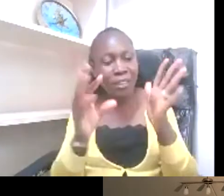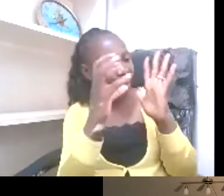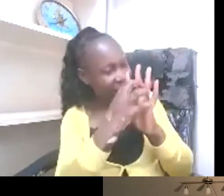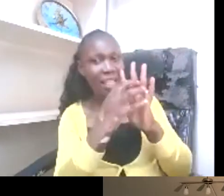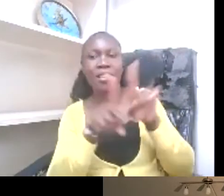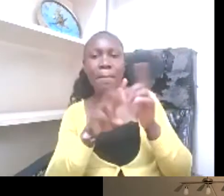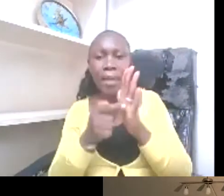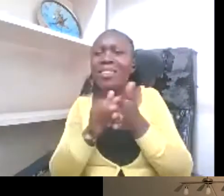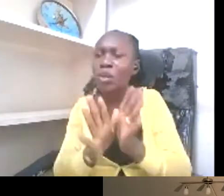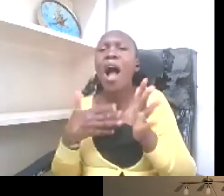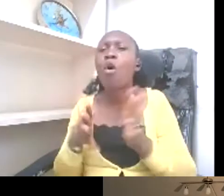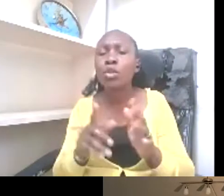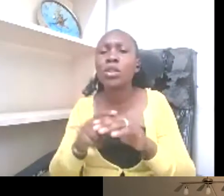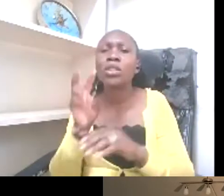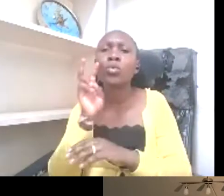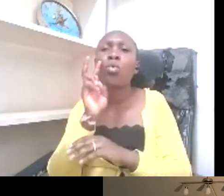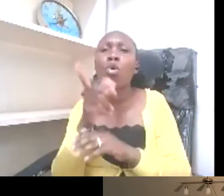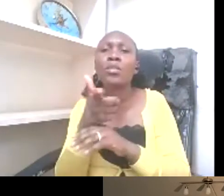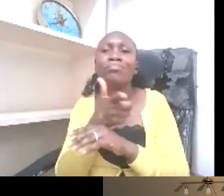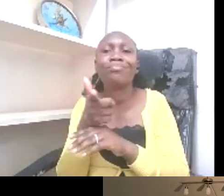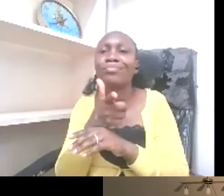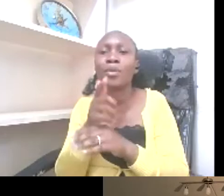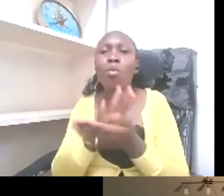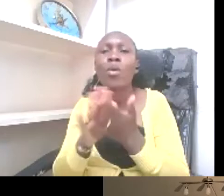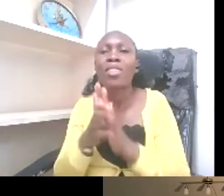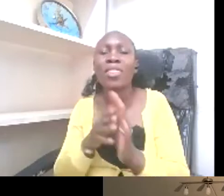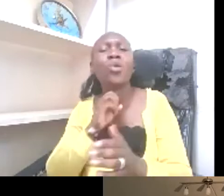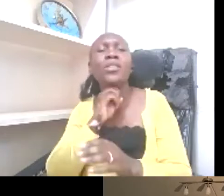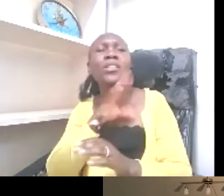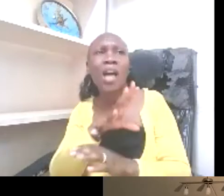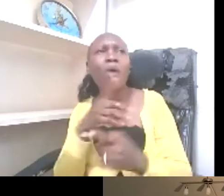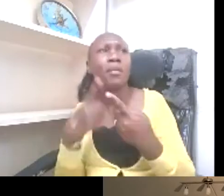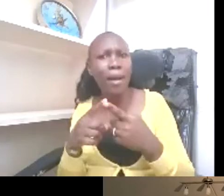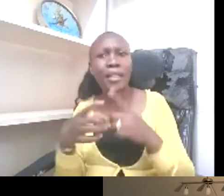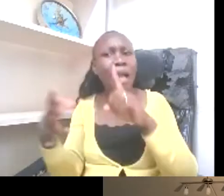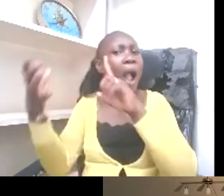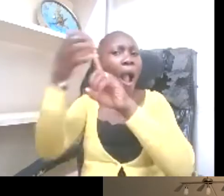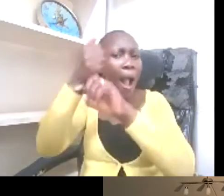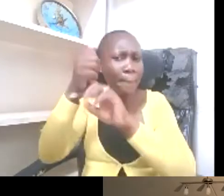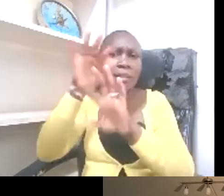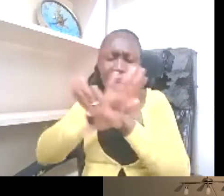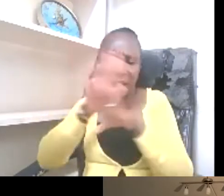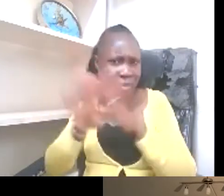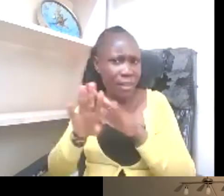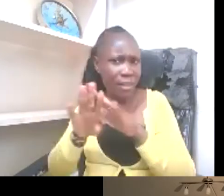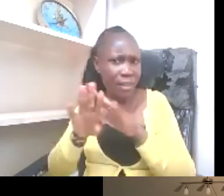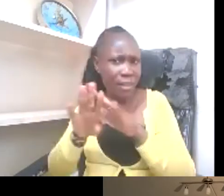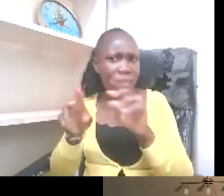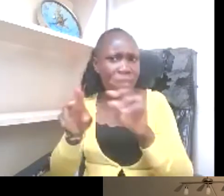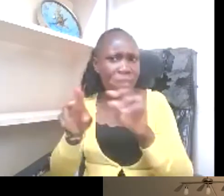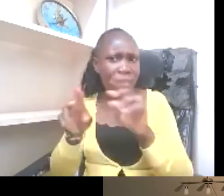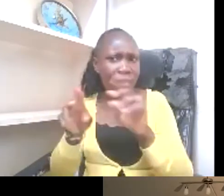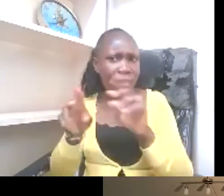without sound and still get the, for example, follow a presentation and still